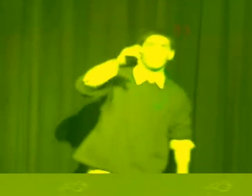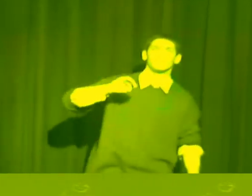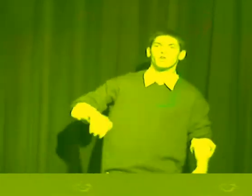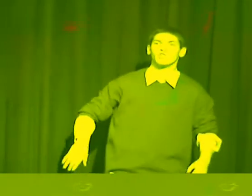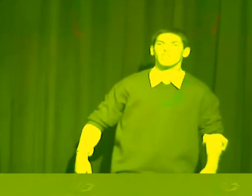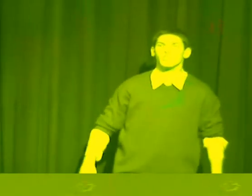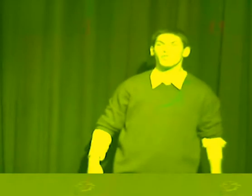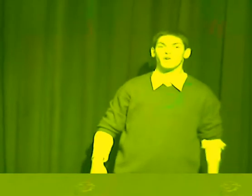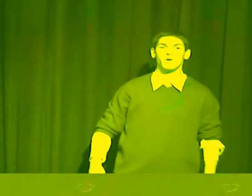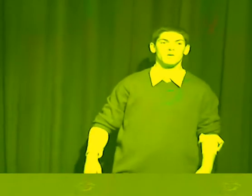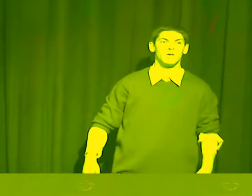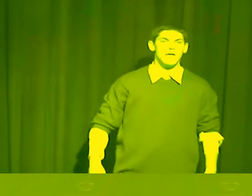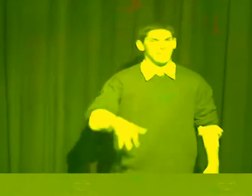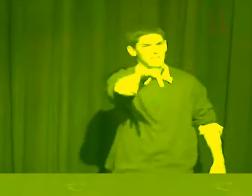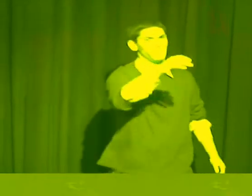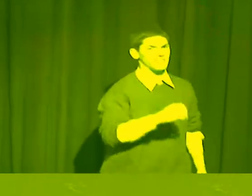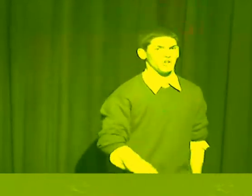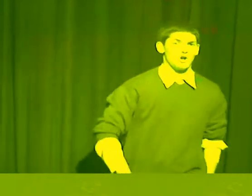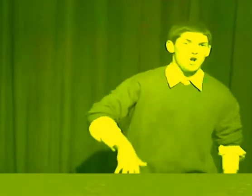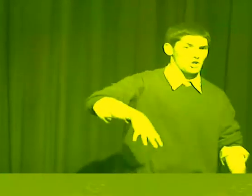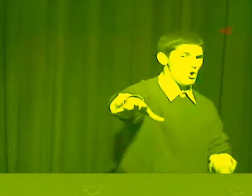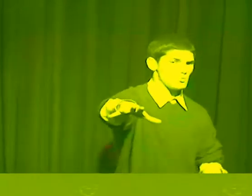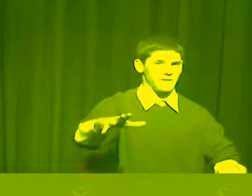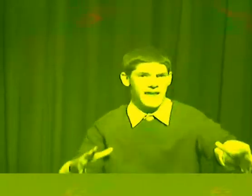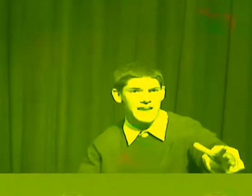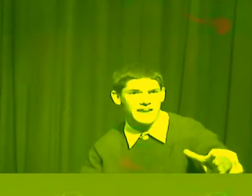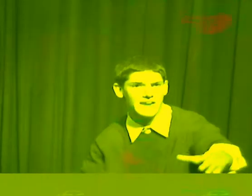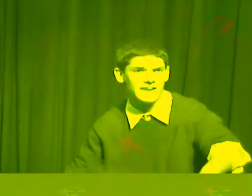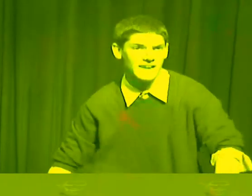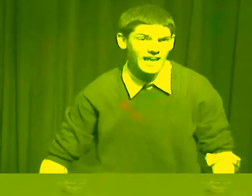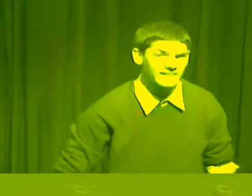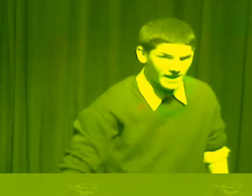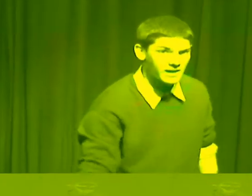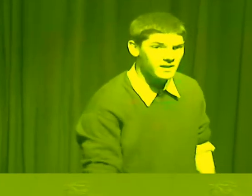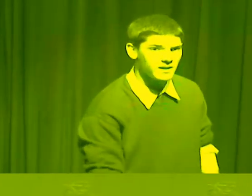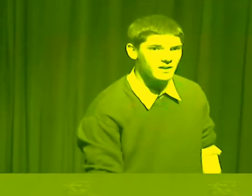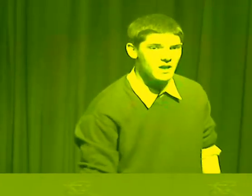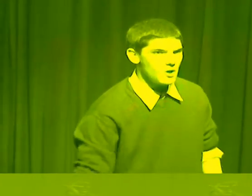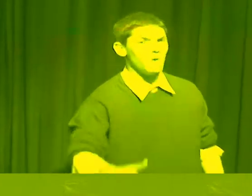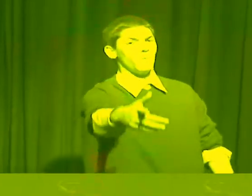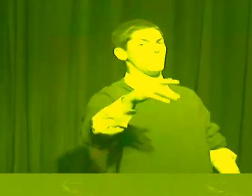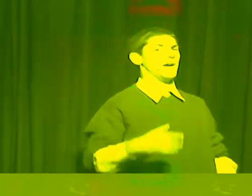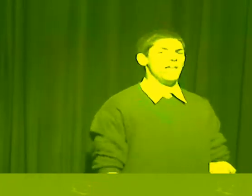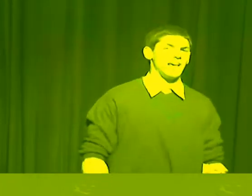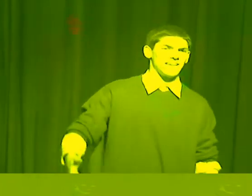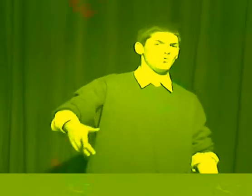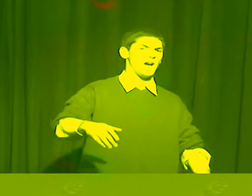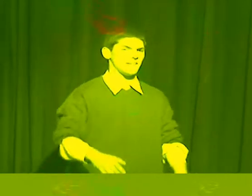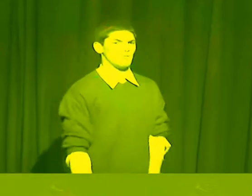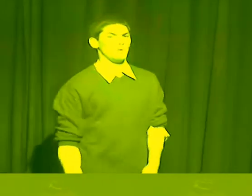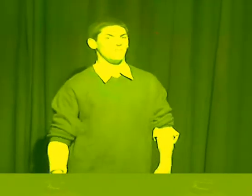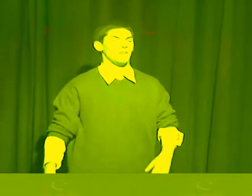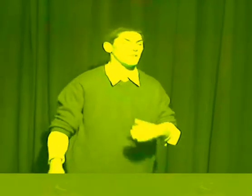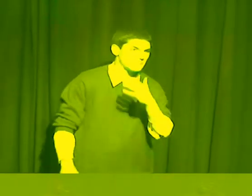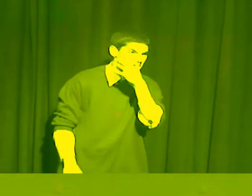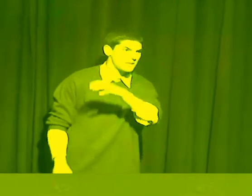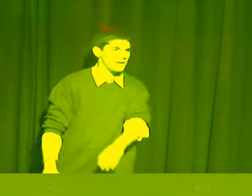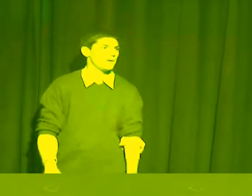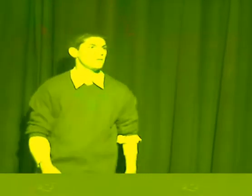But you're going to see sugar. Little Mr. Cocaine addict, huh? What, what, what? Not like you walk into the movie theaters, Hey, man.